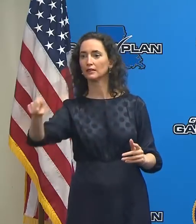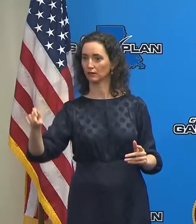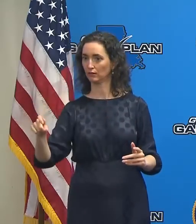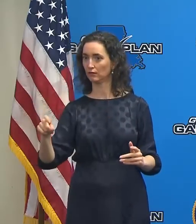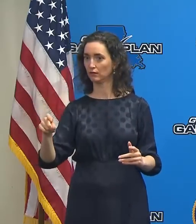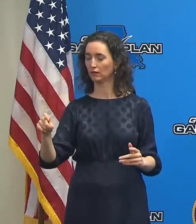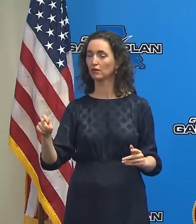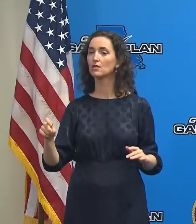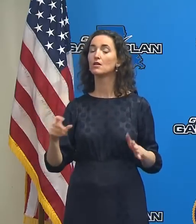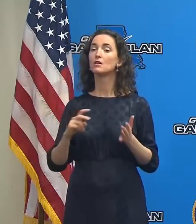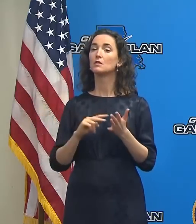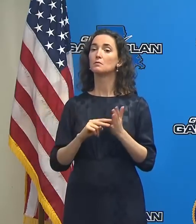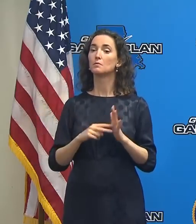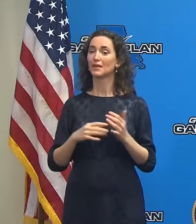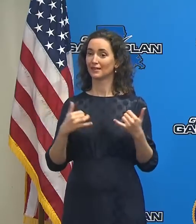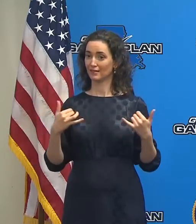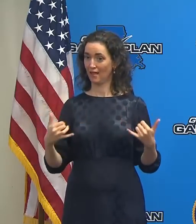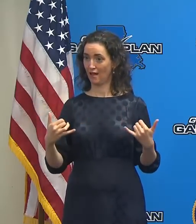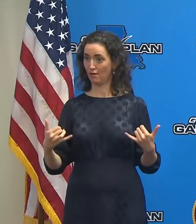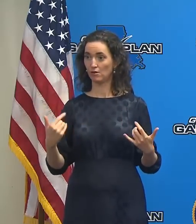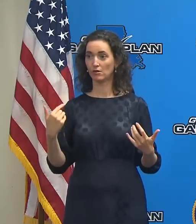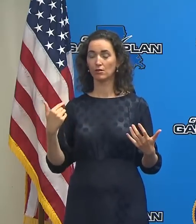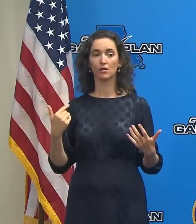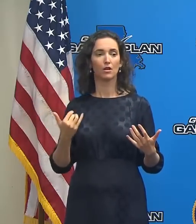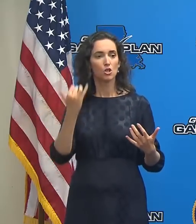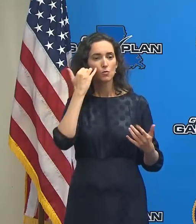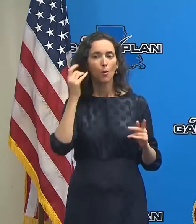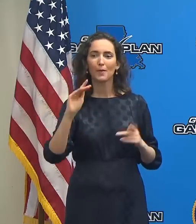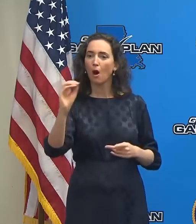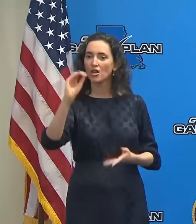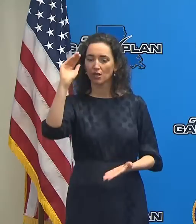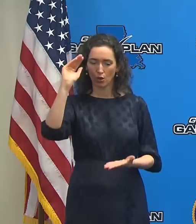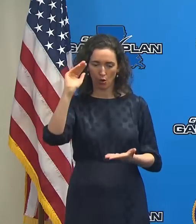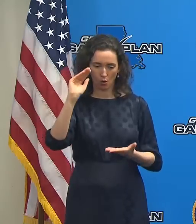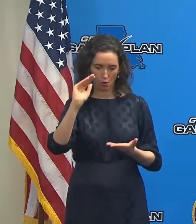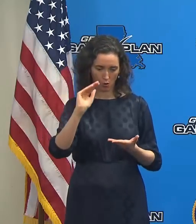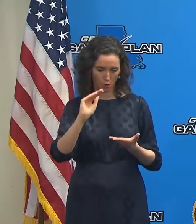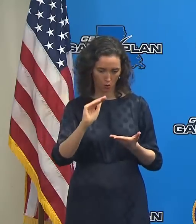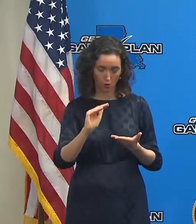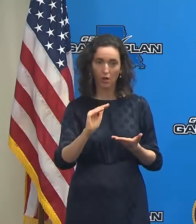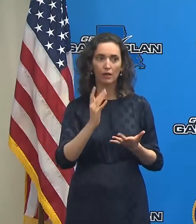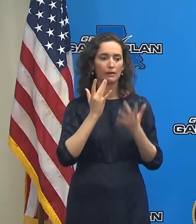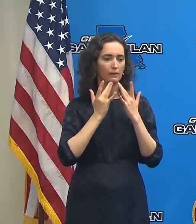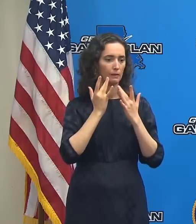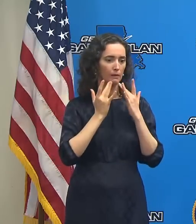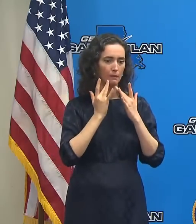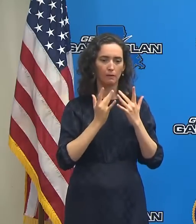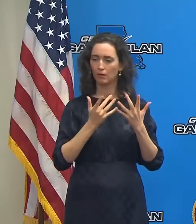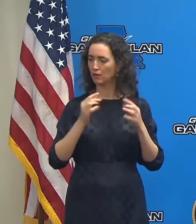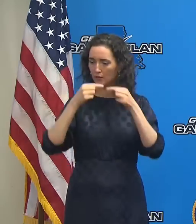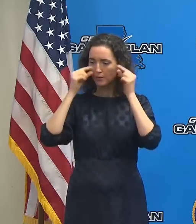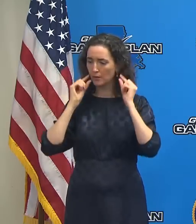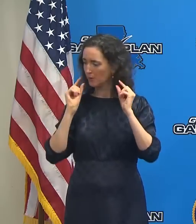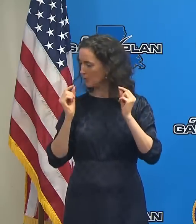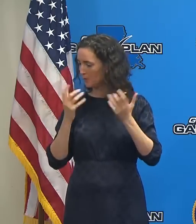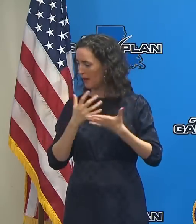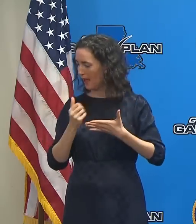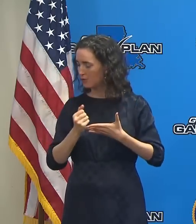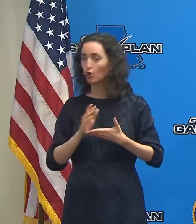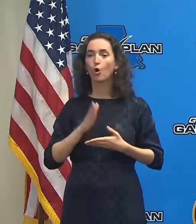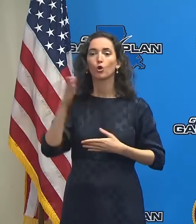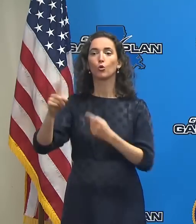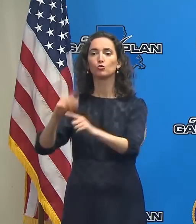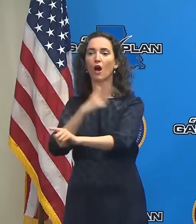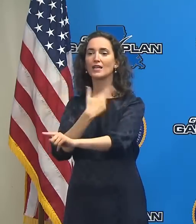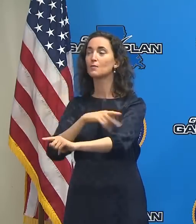to create a situation where people start running low on their oxygen, start going to hospitals, uh, that are already full, uh,